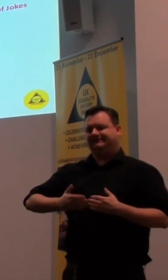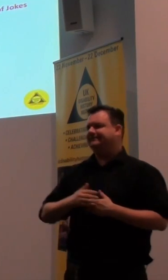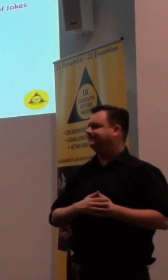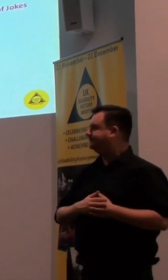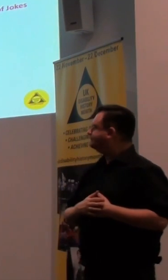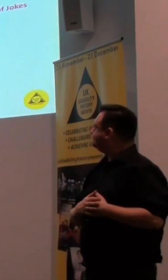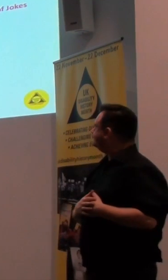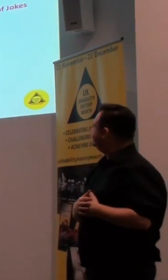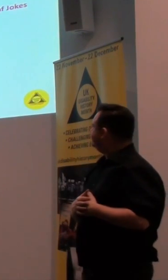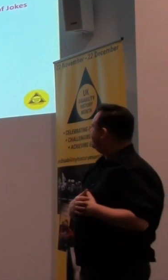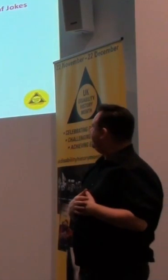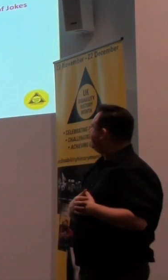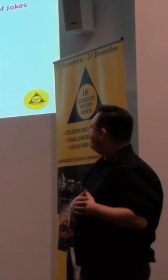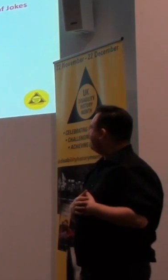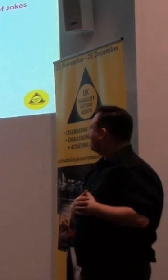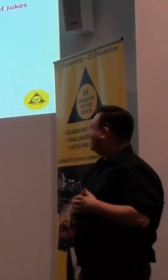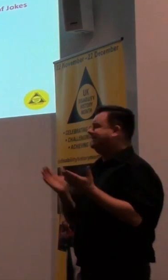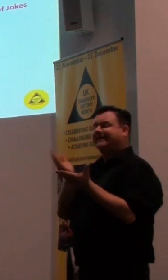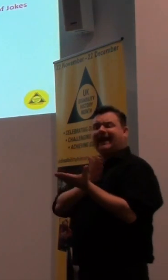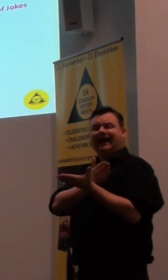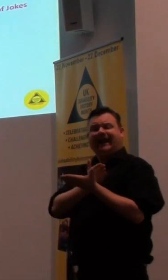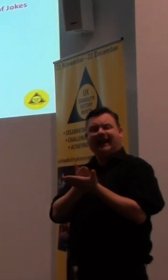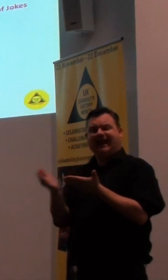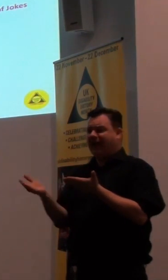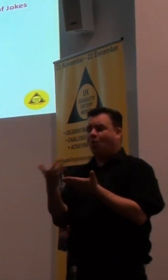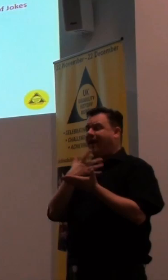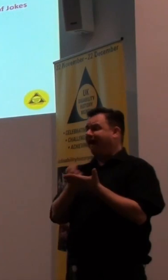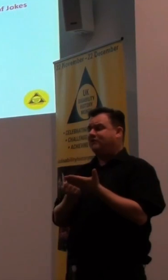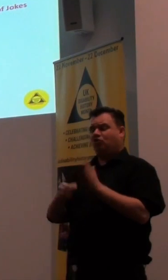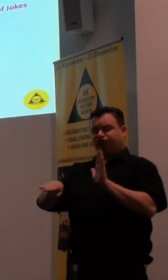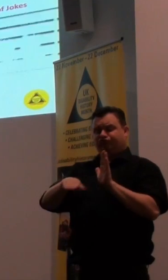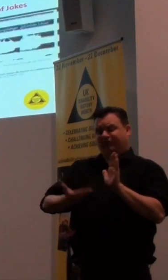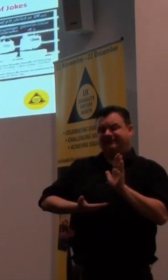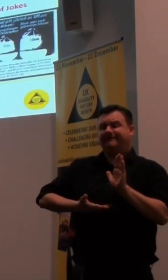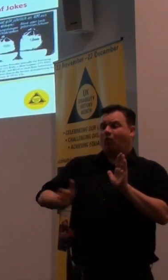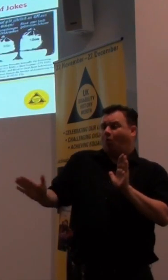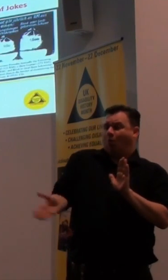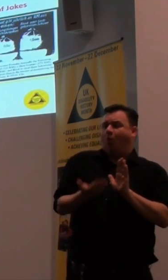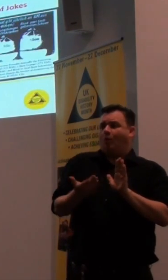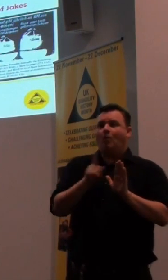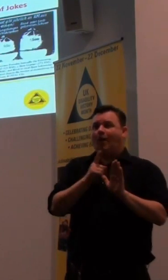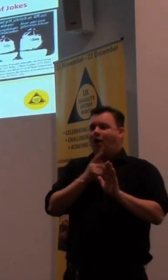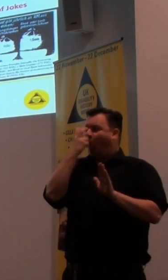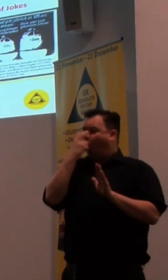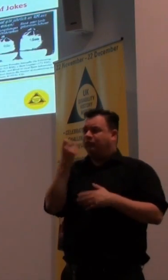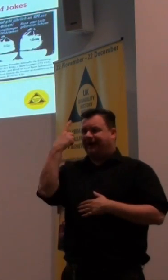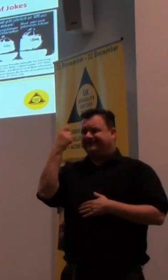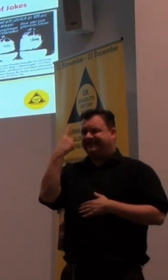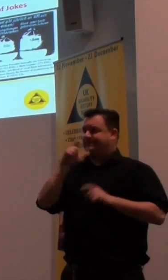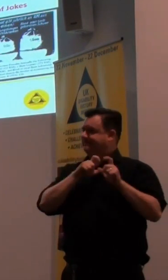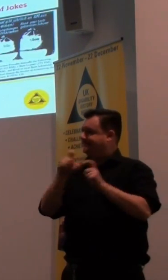for disabled people. And it's clear that we haven't managed to get them for all people, because these old ideas still come in. And, of course,